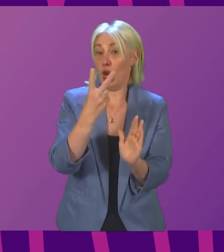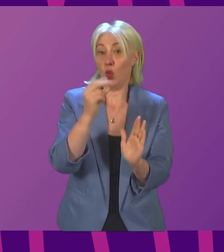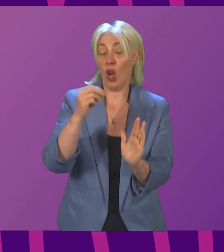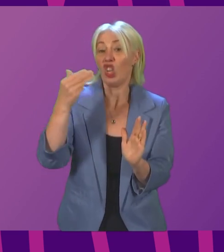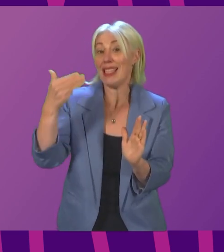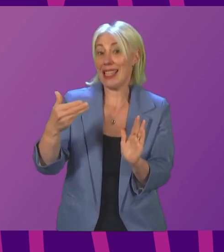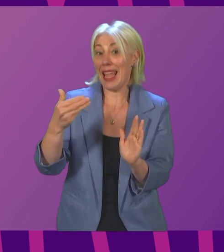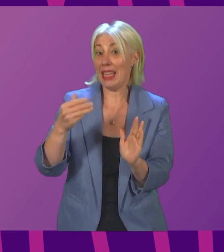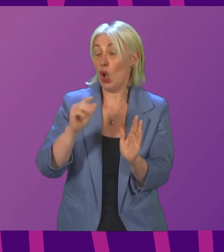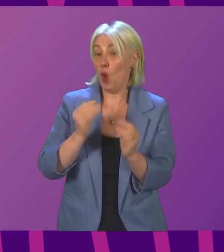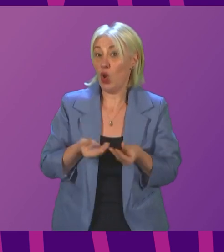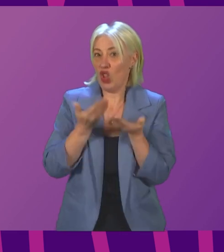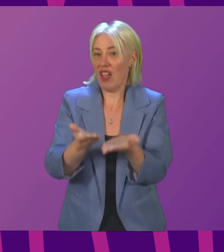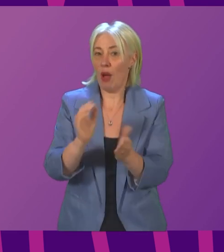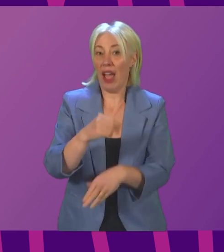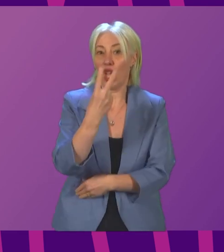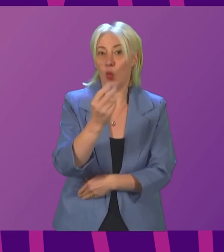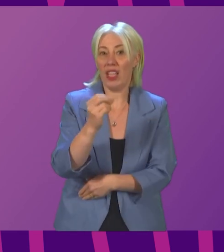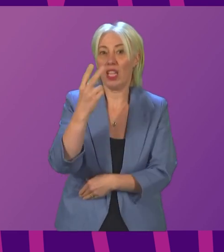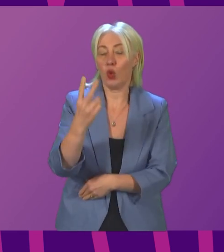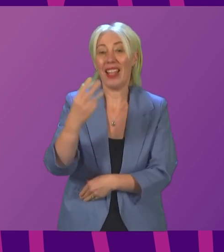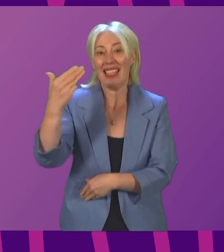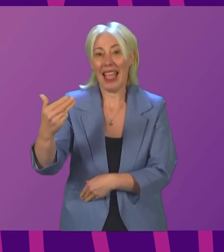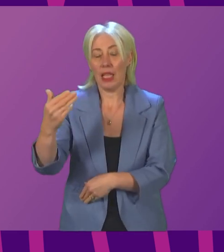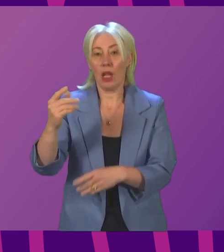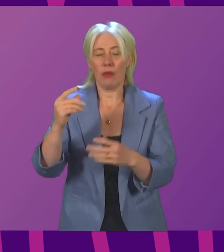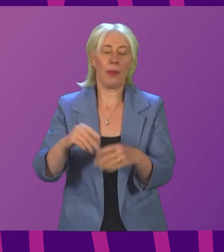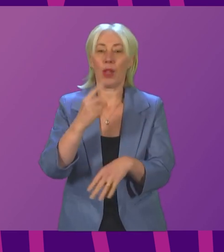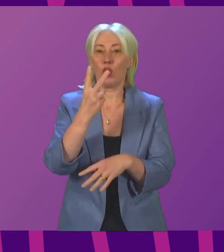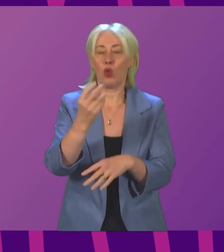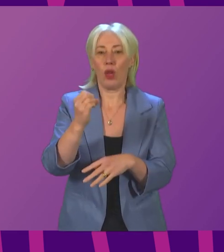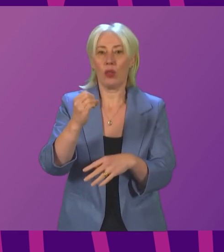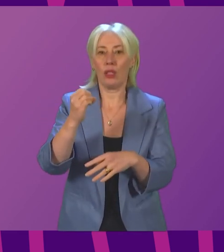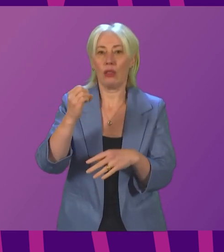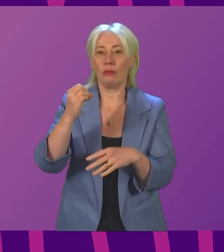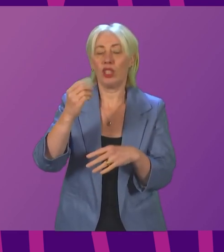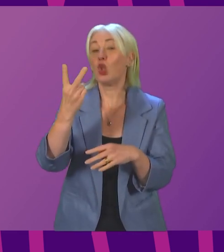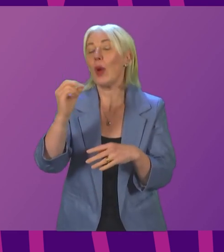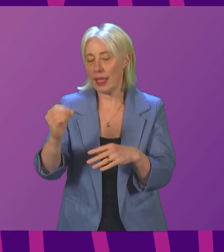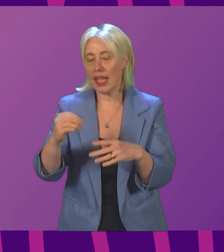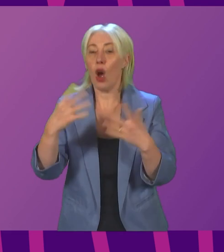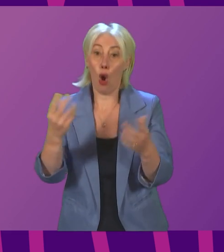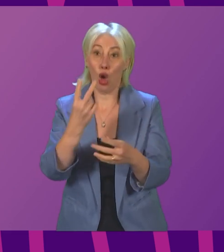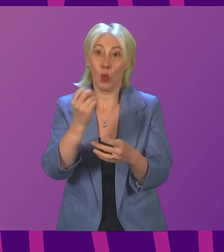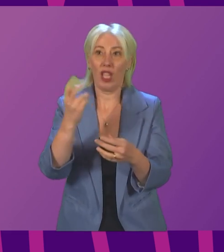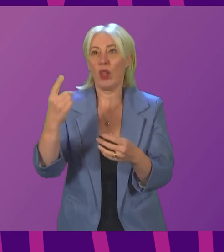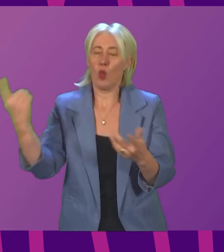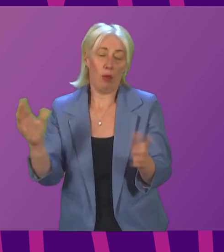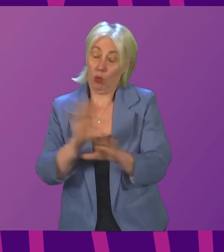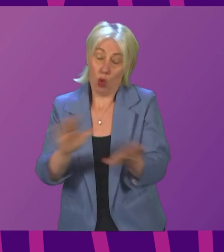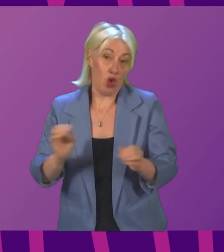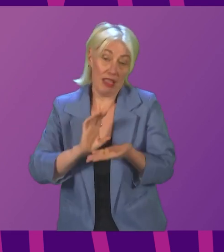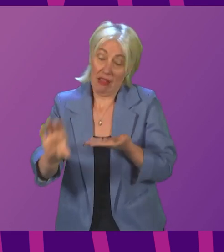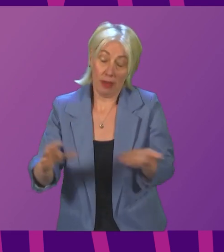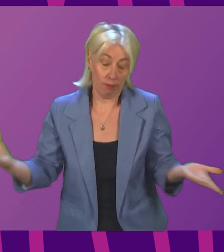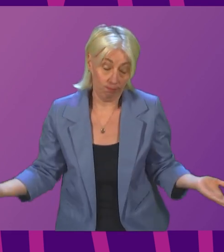deadline, or even by 2021. This COP also delivered significant commitments on methane and deforestation, and